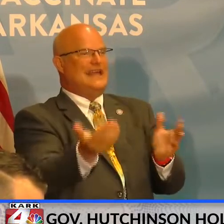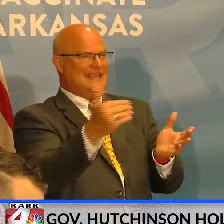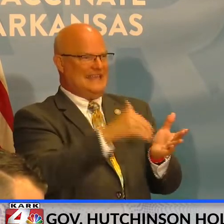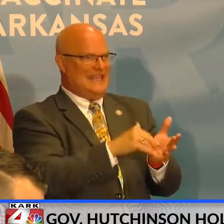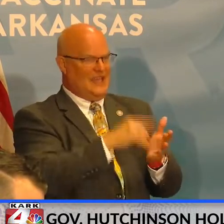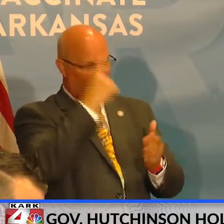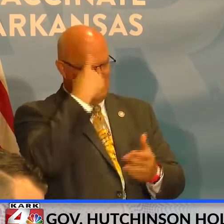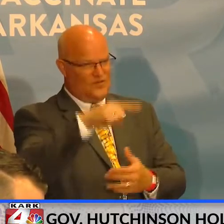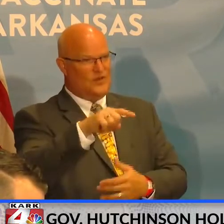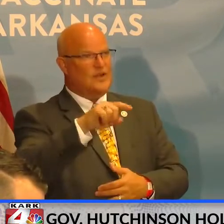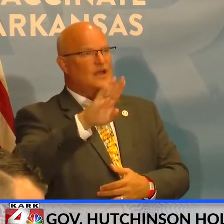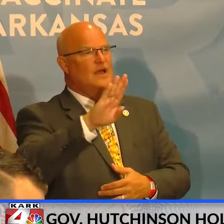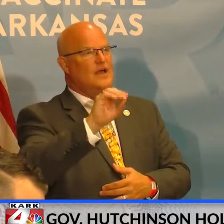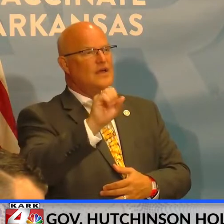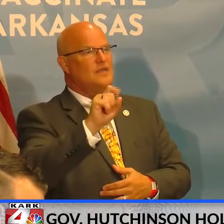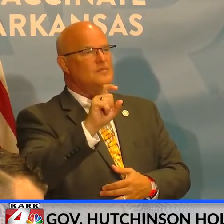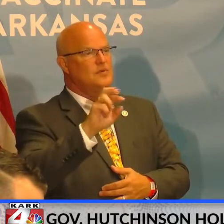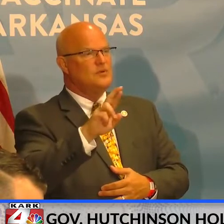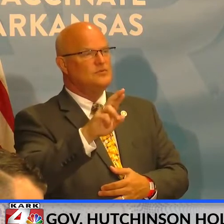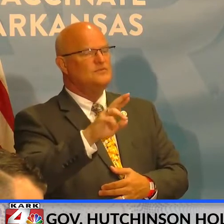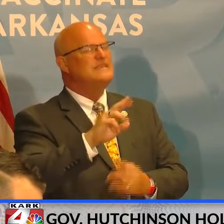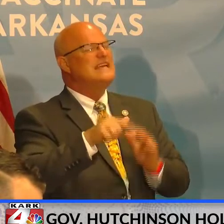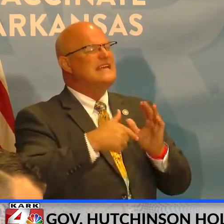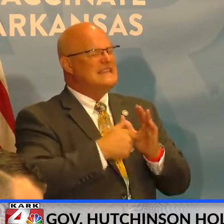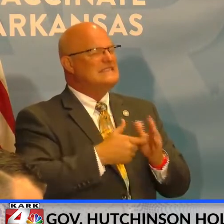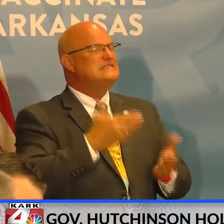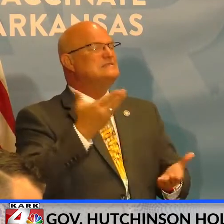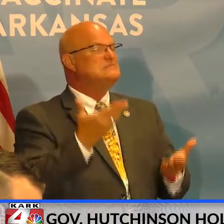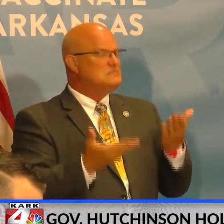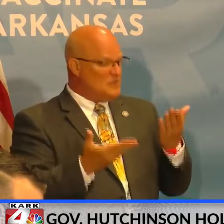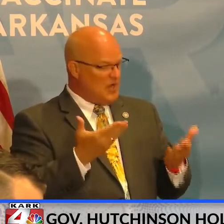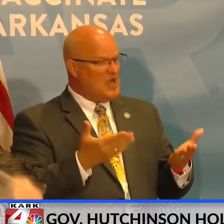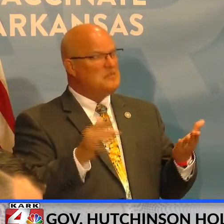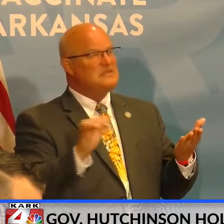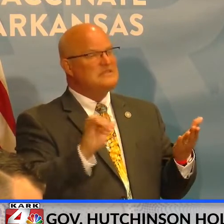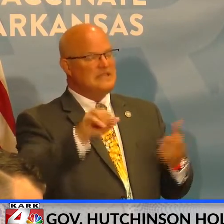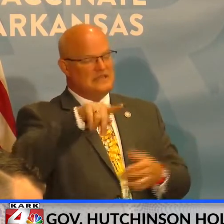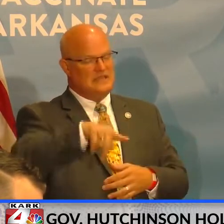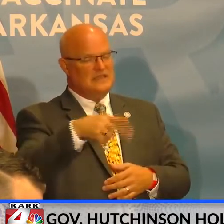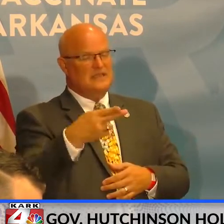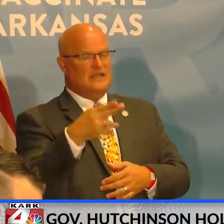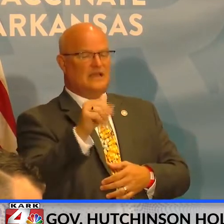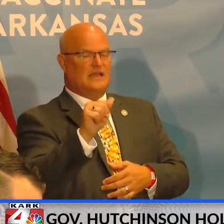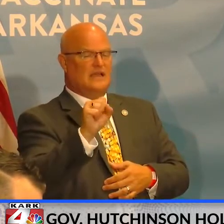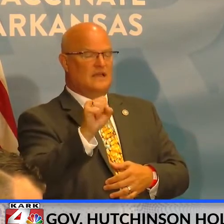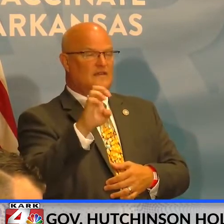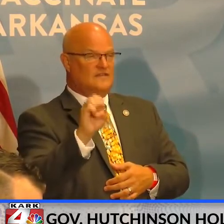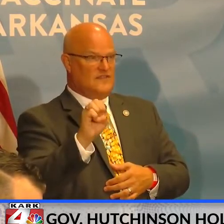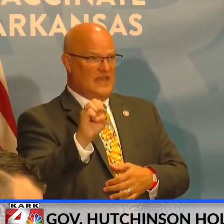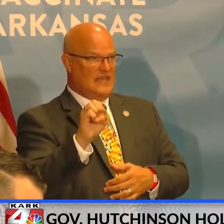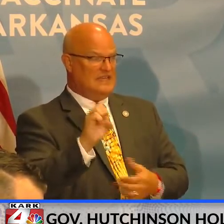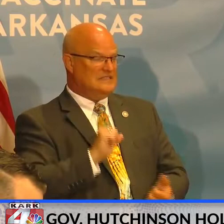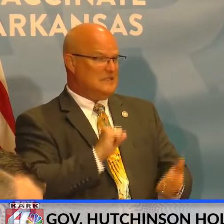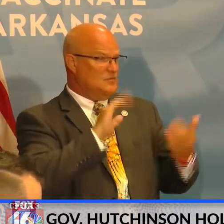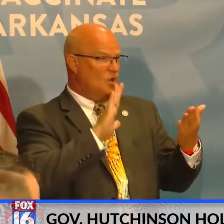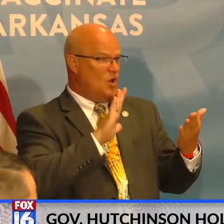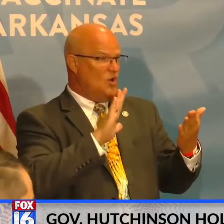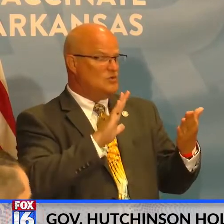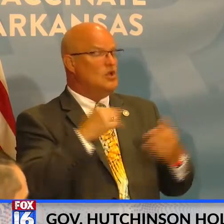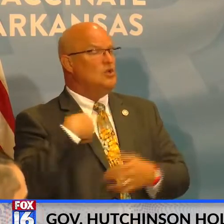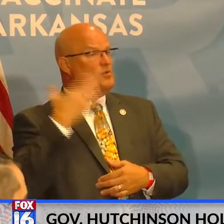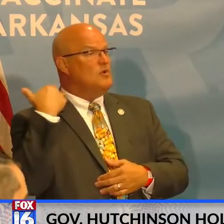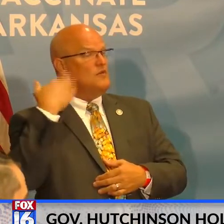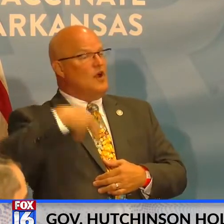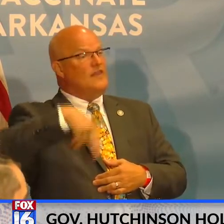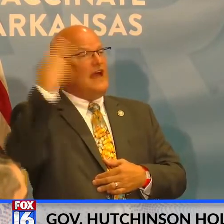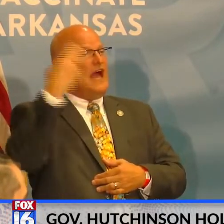This will probably be a phased approach as given the fact that we addressed high-risk populations such as those